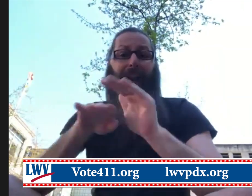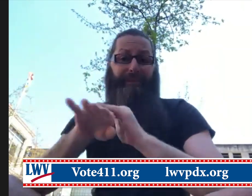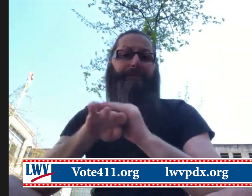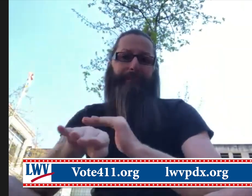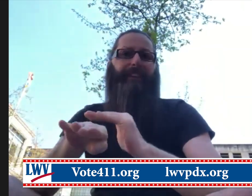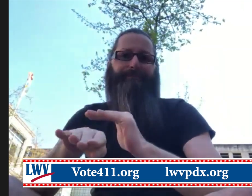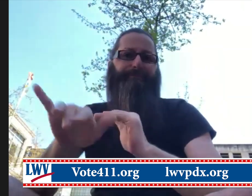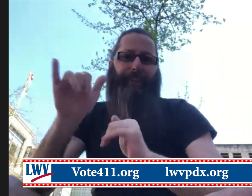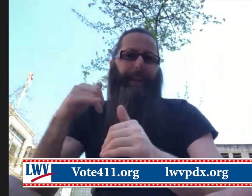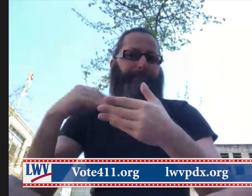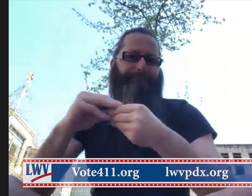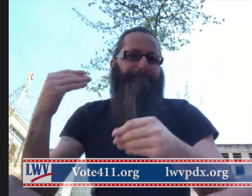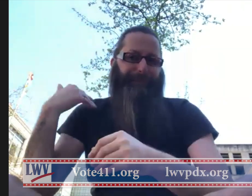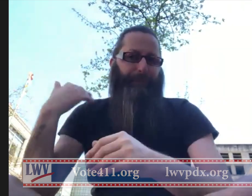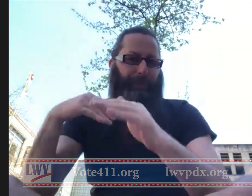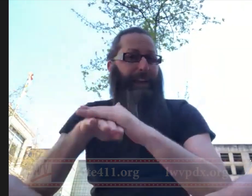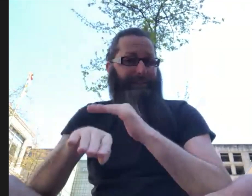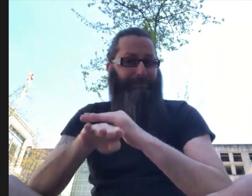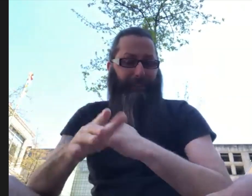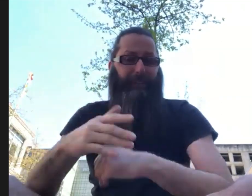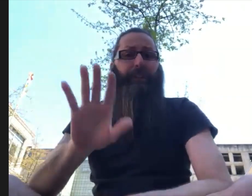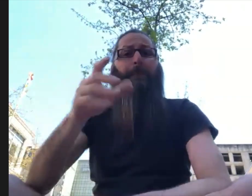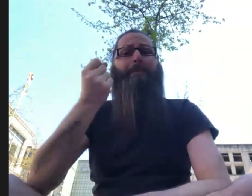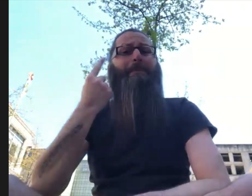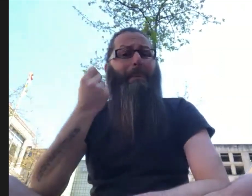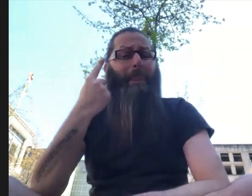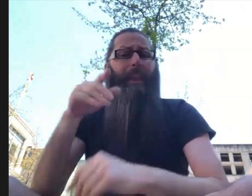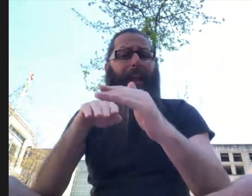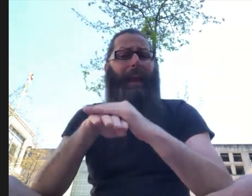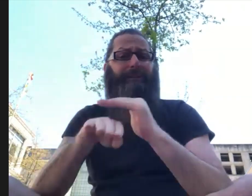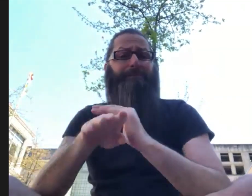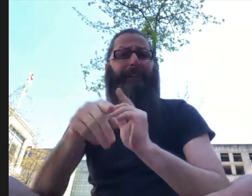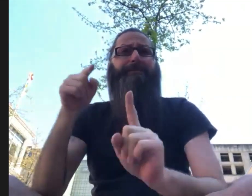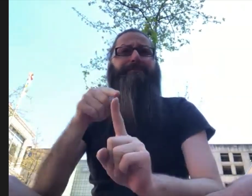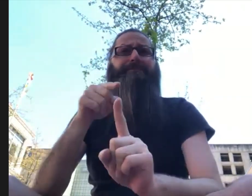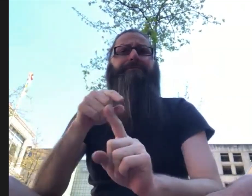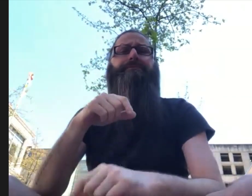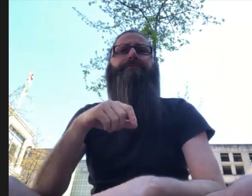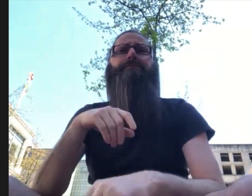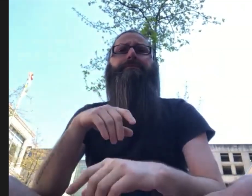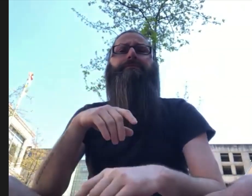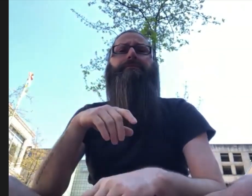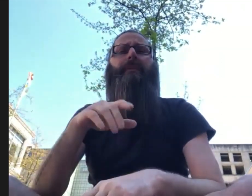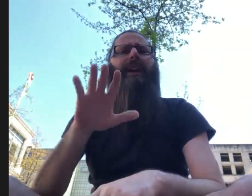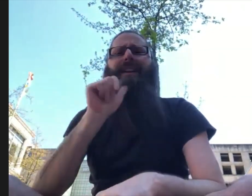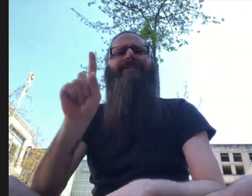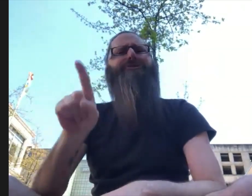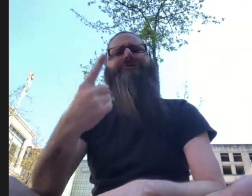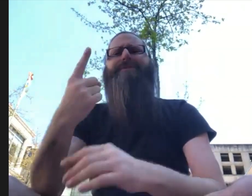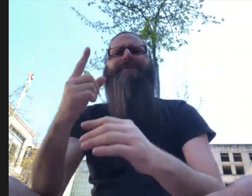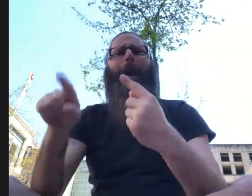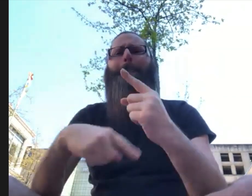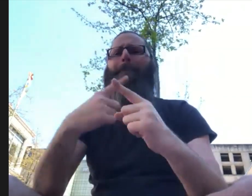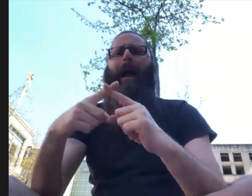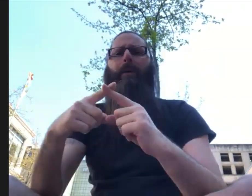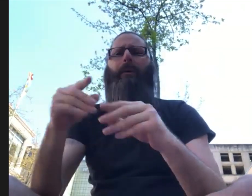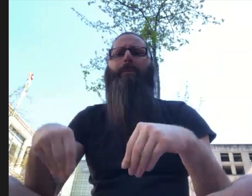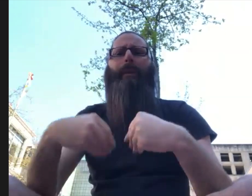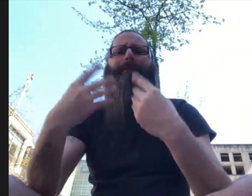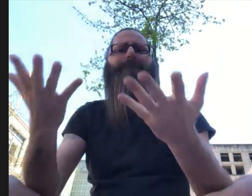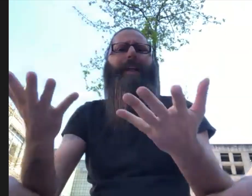within our community. Of course, concerns regarding accessibility. But access and accessibility